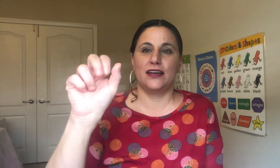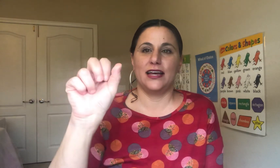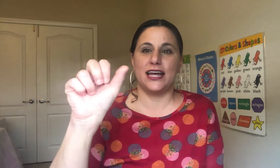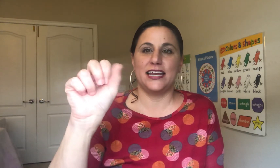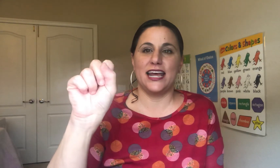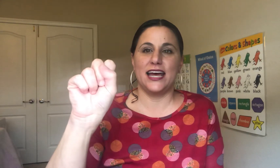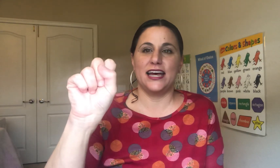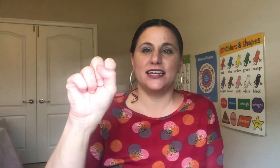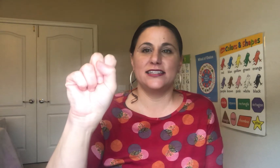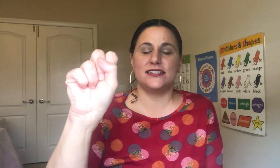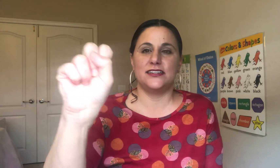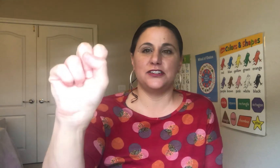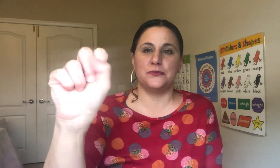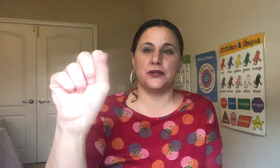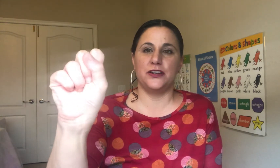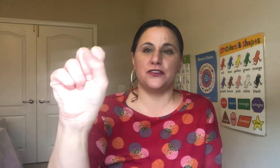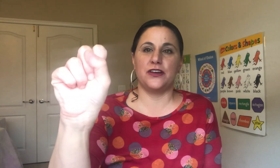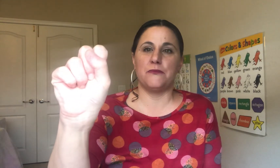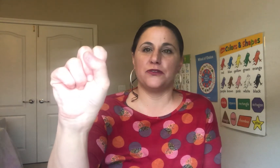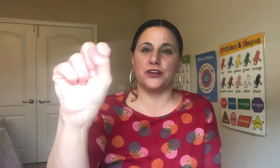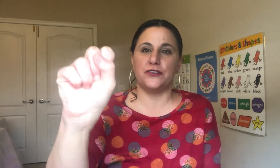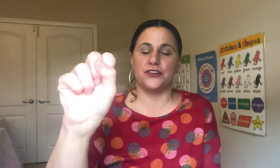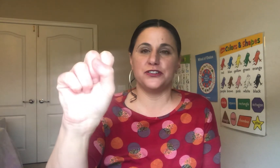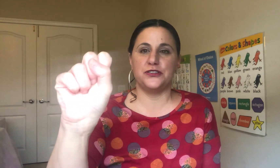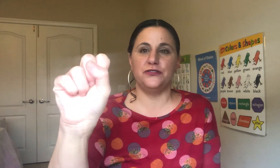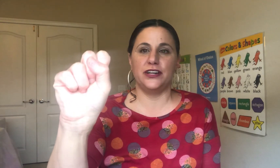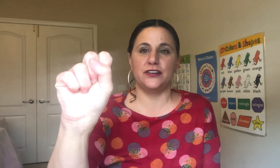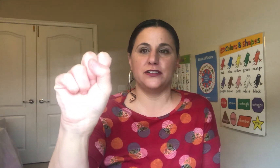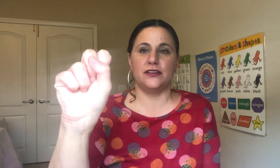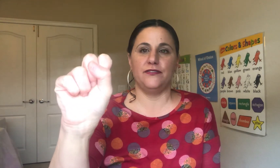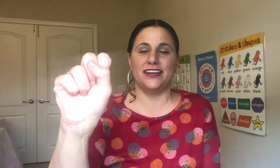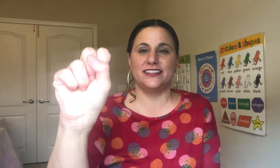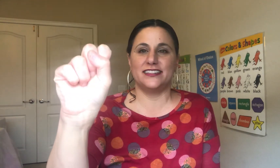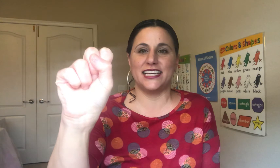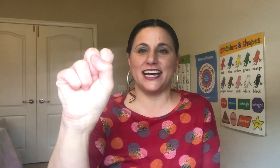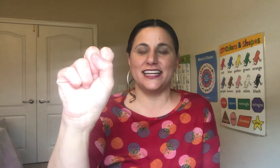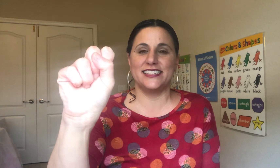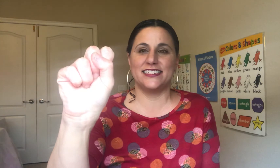and then S. You just put your thumb over your first two fingers and a fist. S.